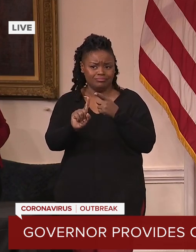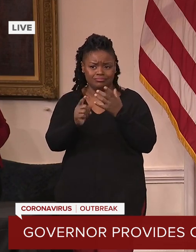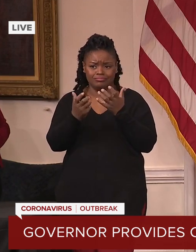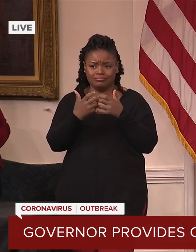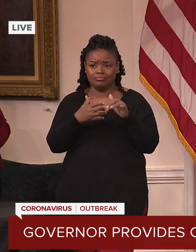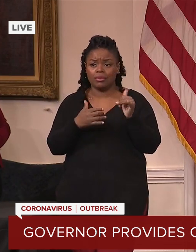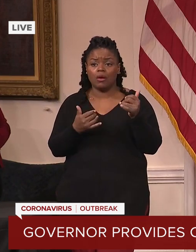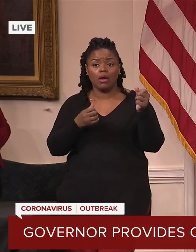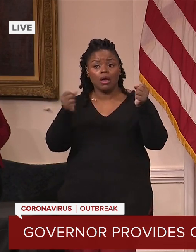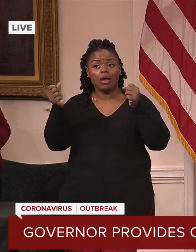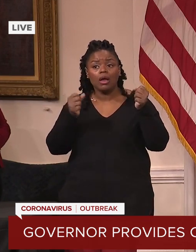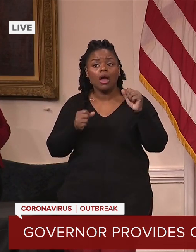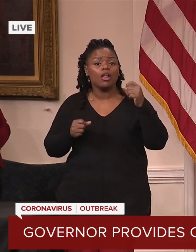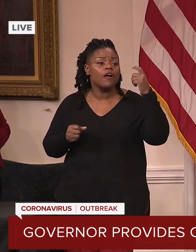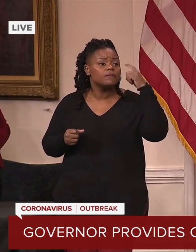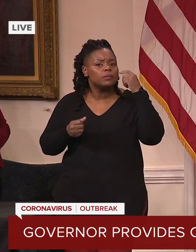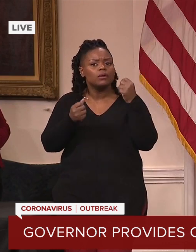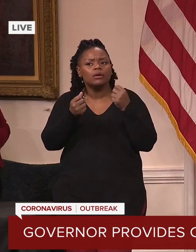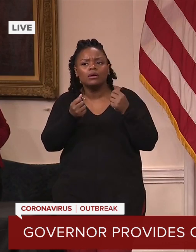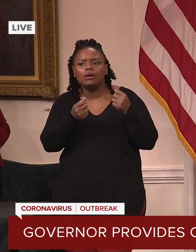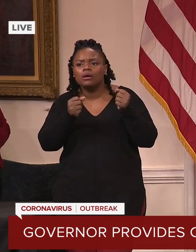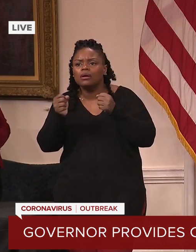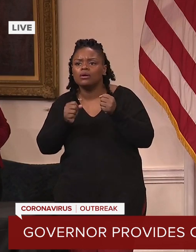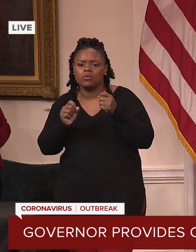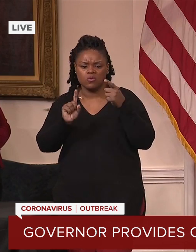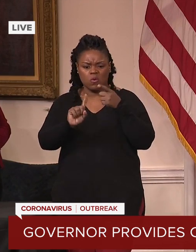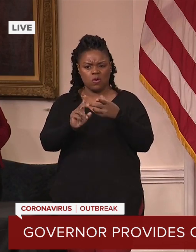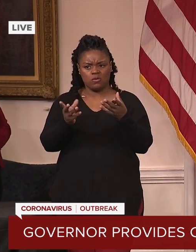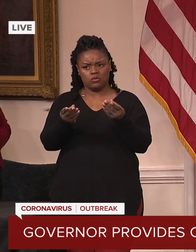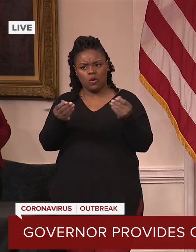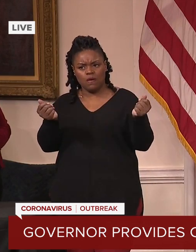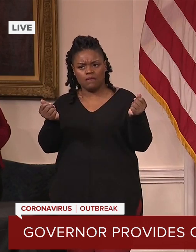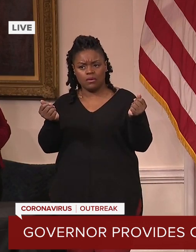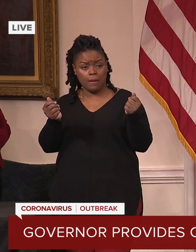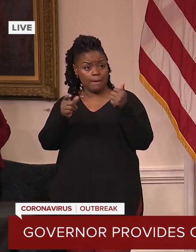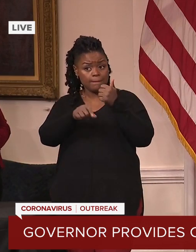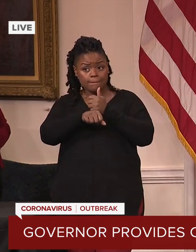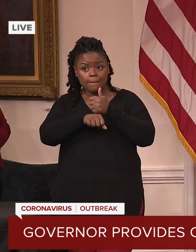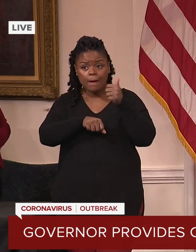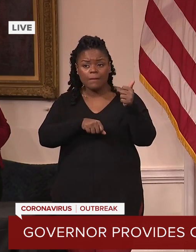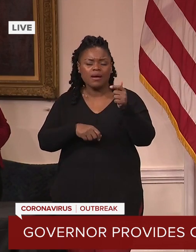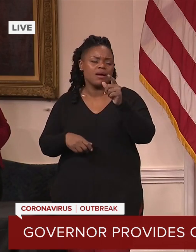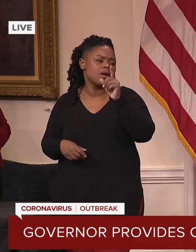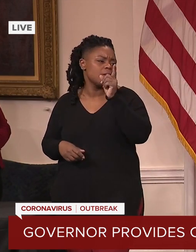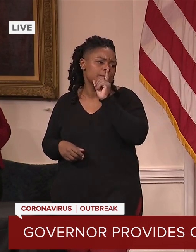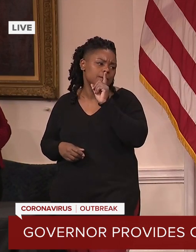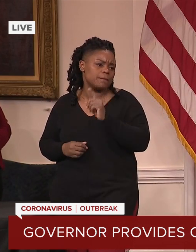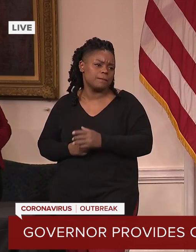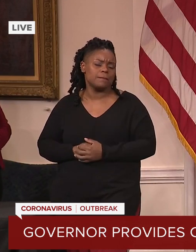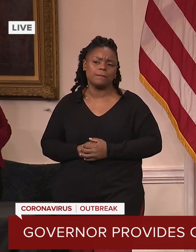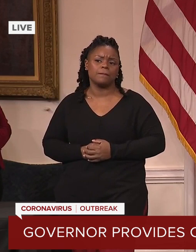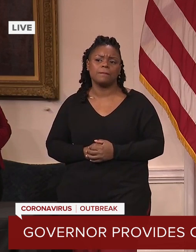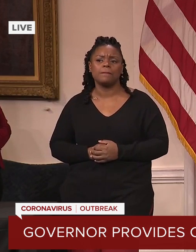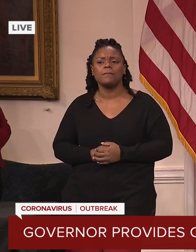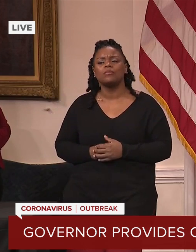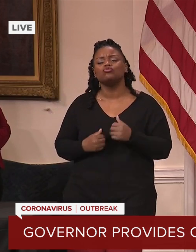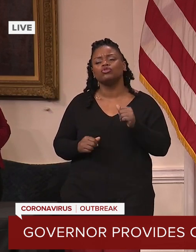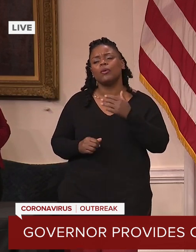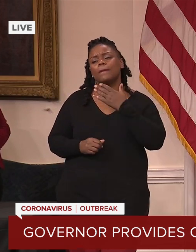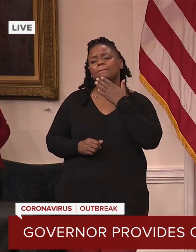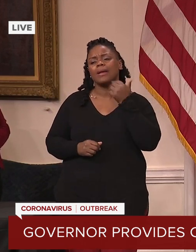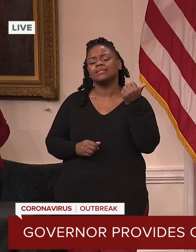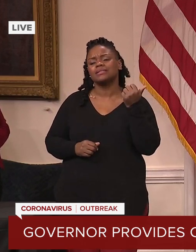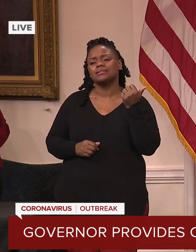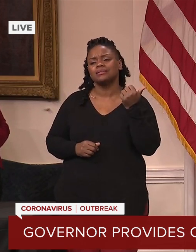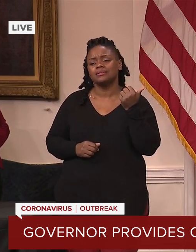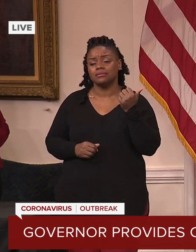the feds involved. I just want to help fix the problem. But I don't want to blame. I think it's everybody's trying to do their best. There's not one particular